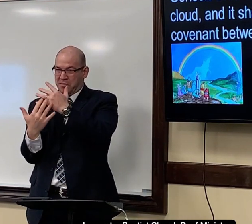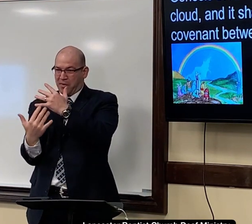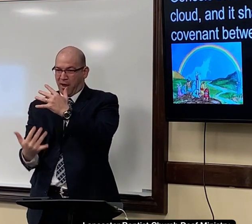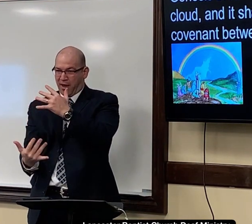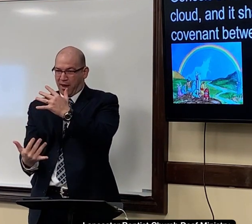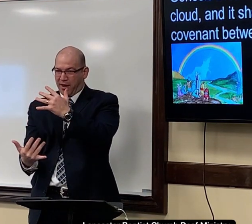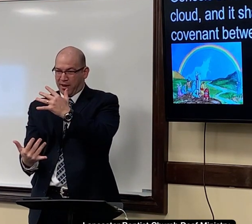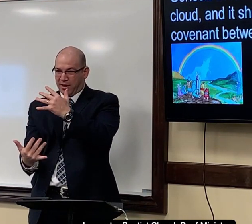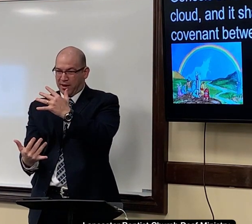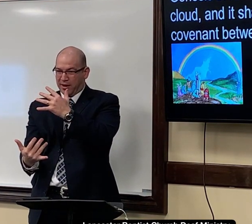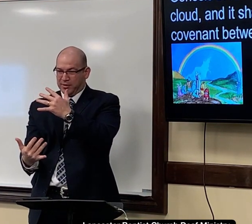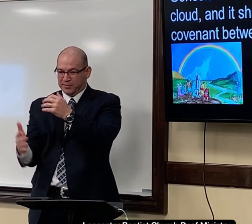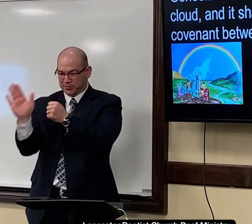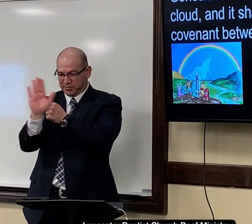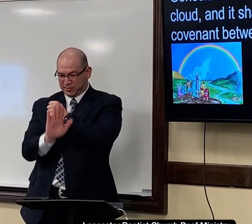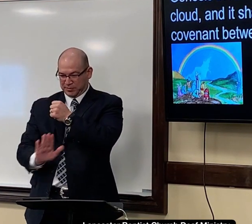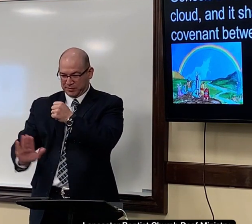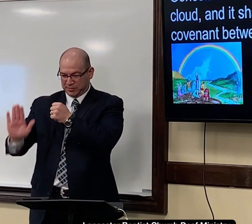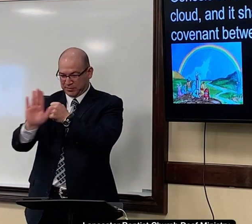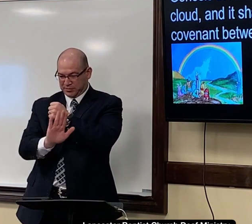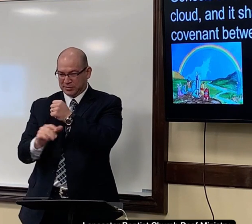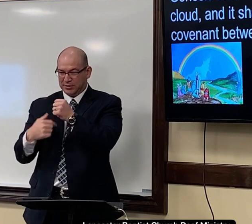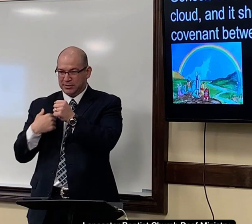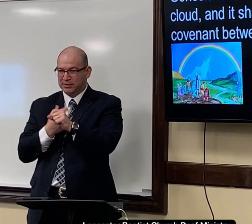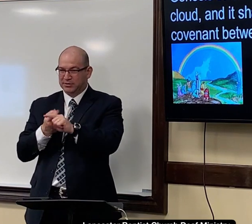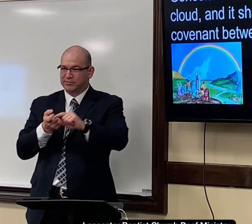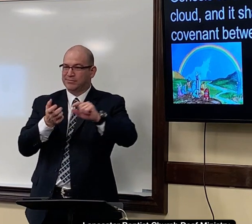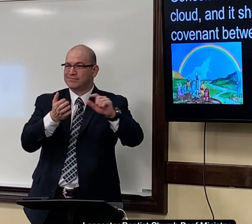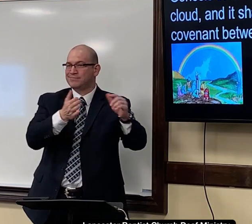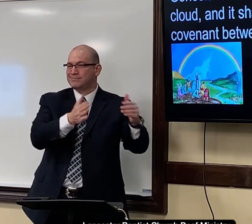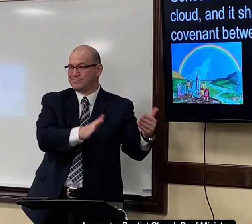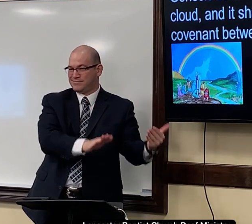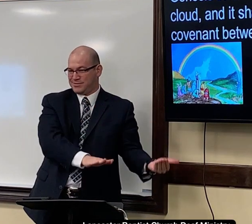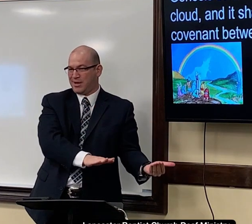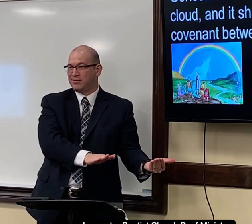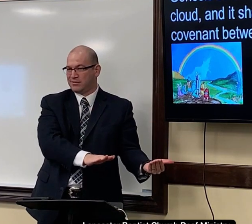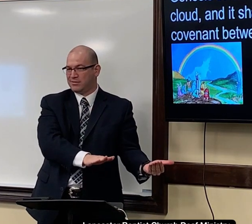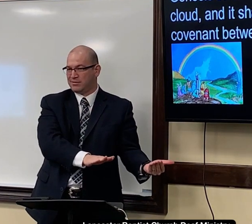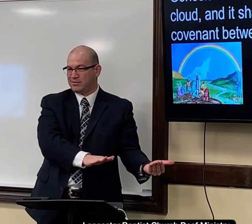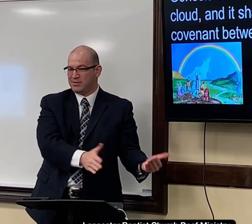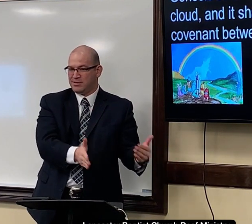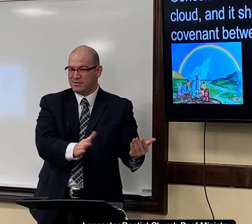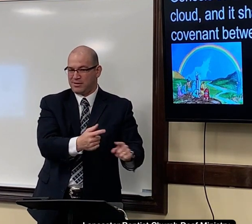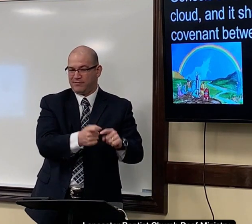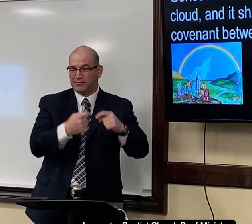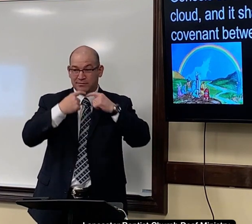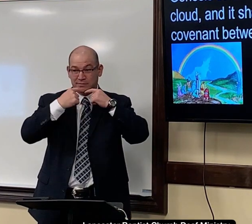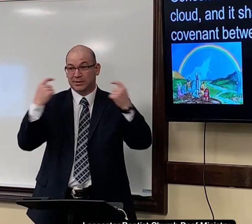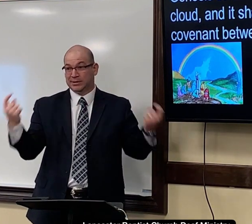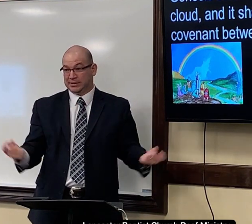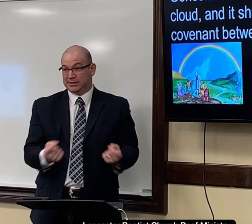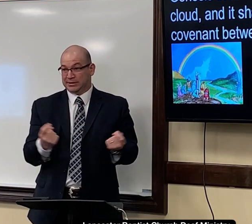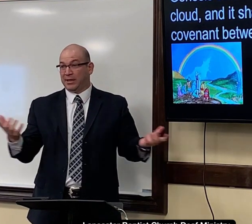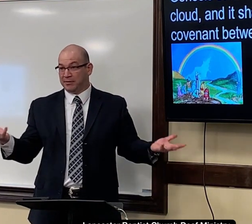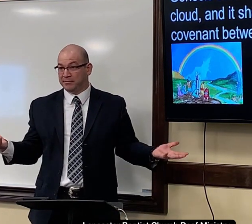that helps us to remember that jesus blood protects us from death from our sin